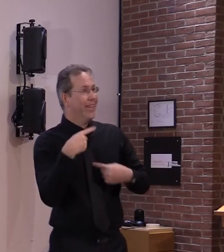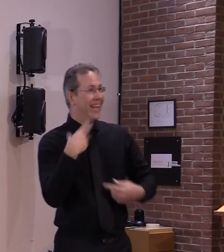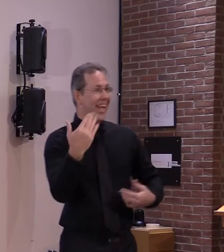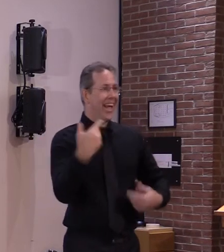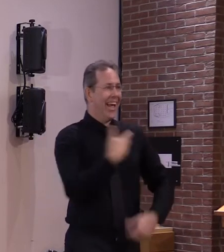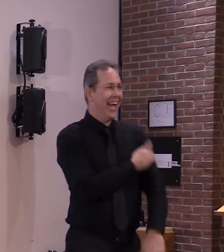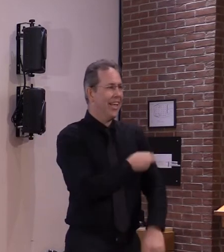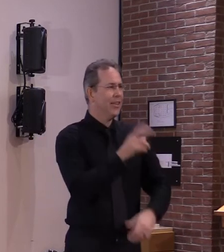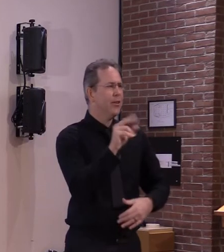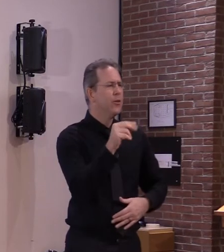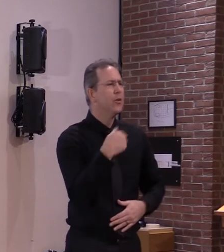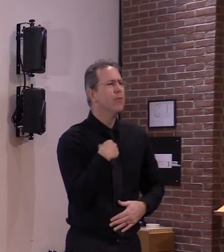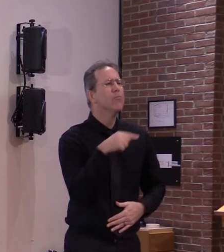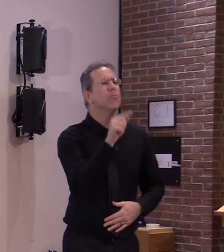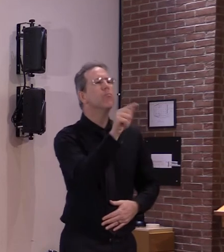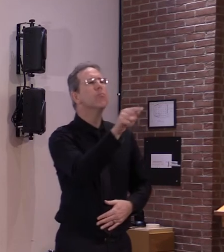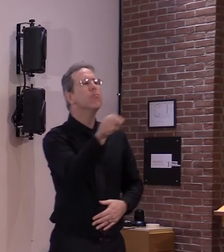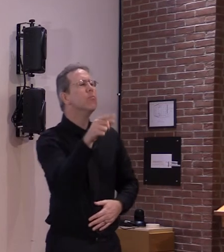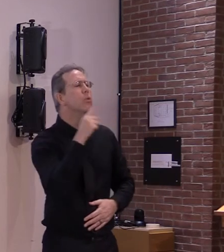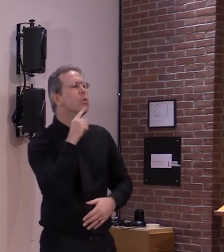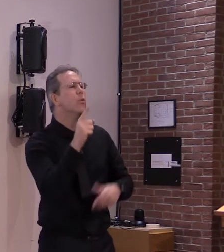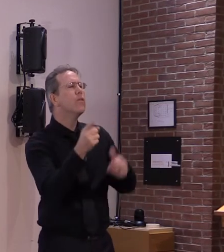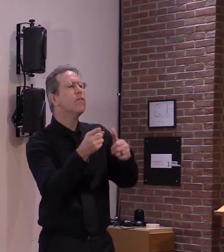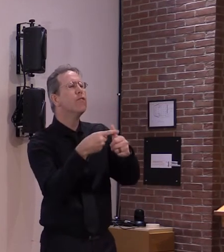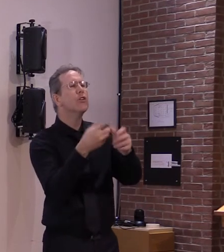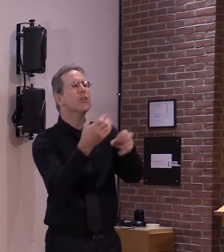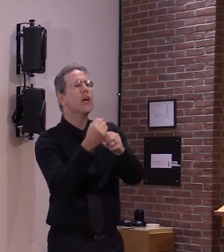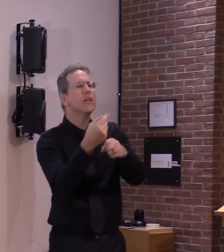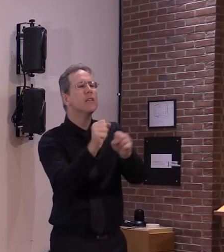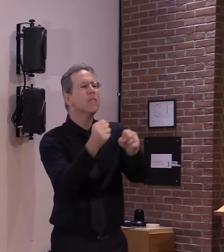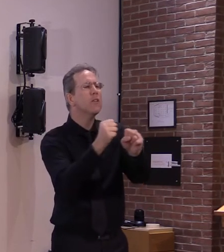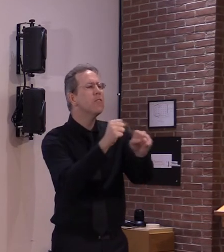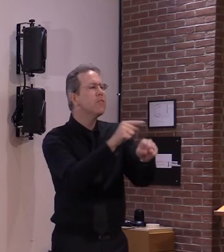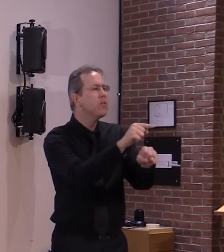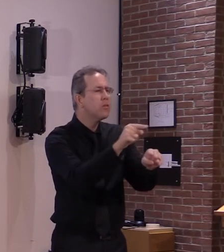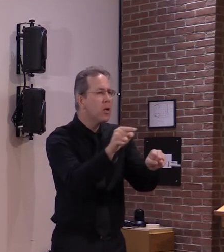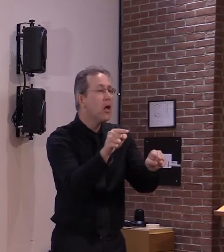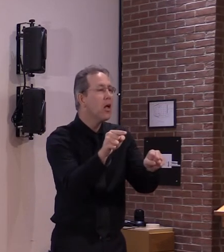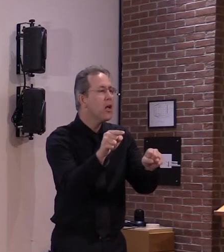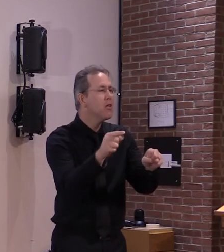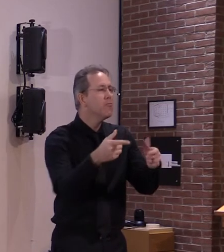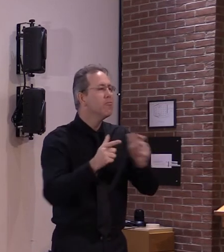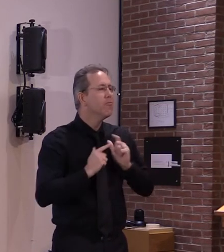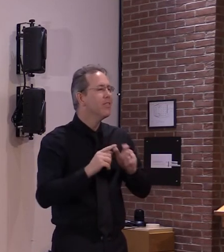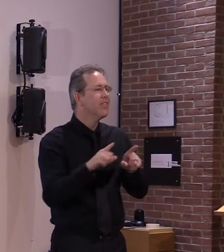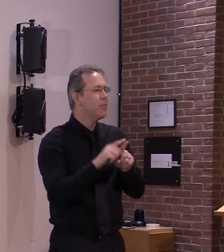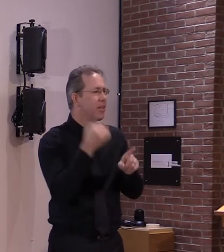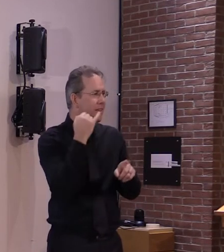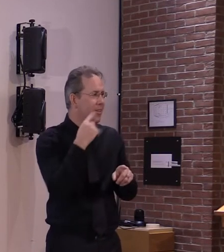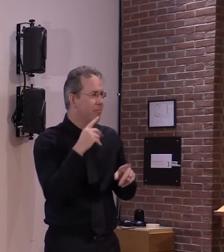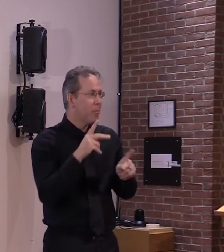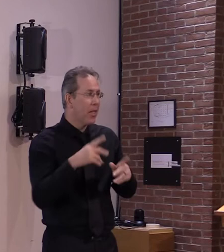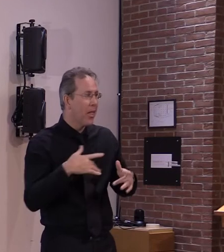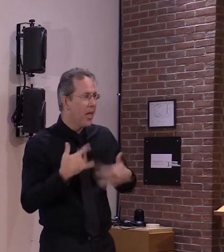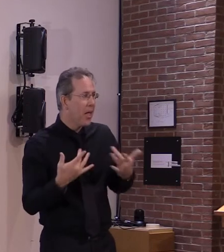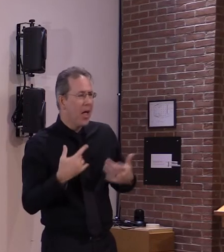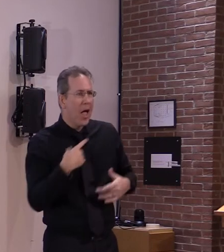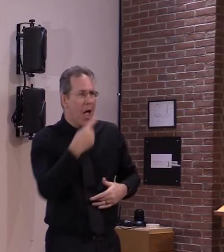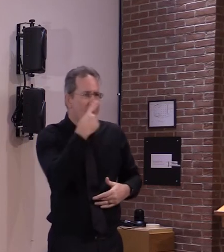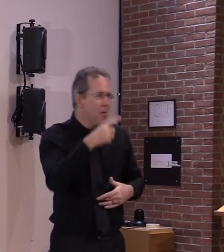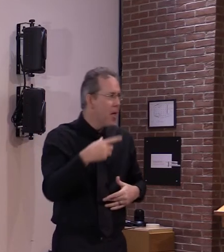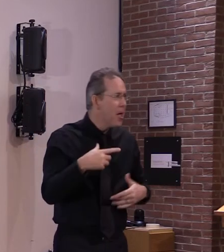all of us are thrill seekers and want to be the first to jump out of an airplane with a parachute as